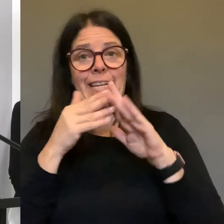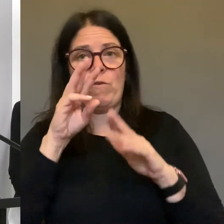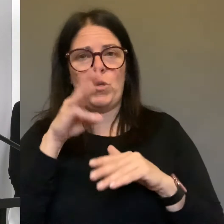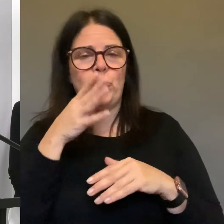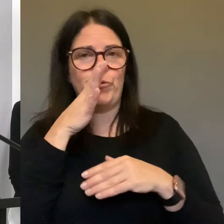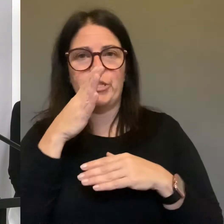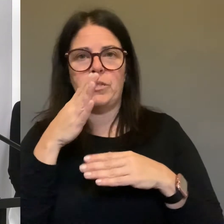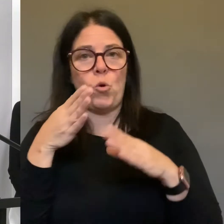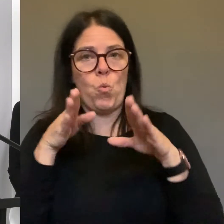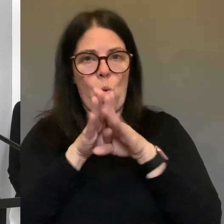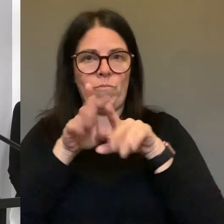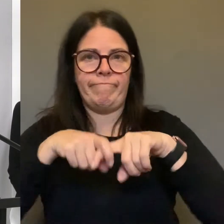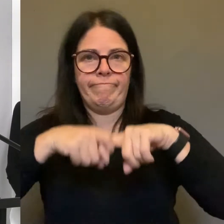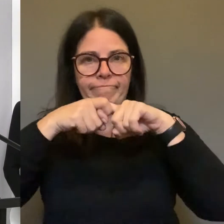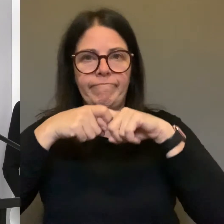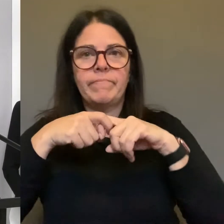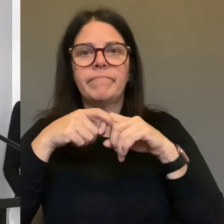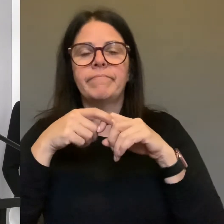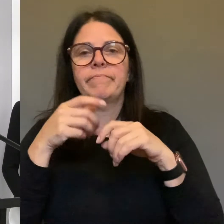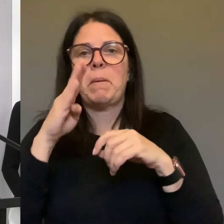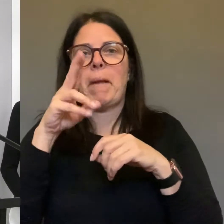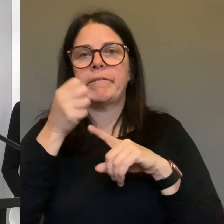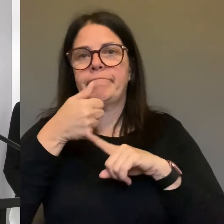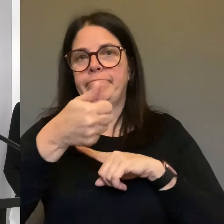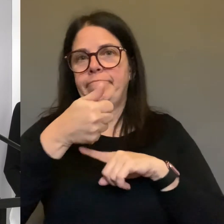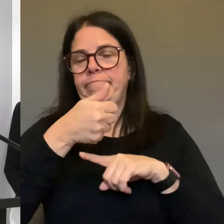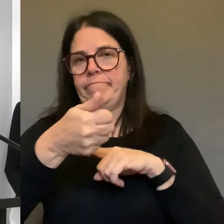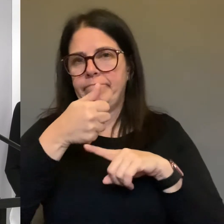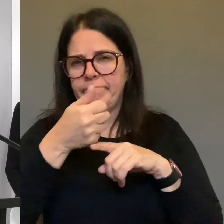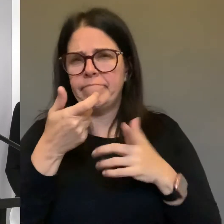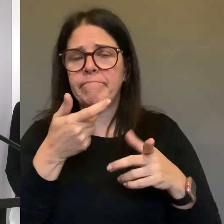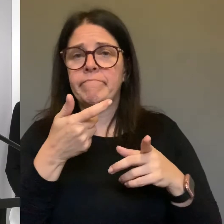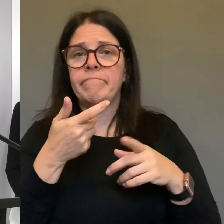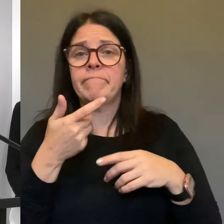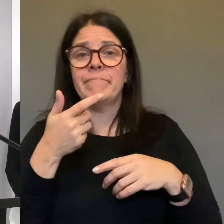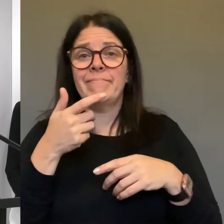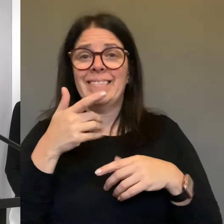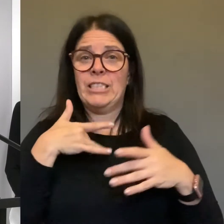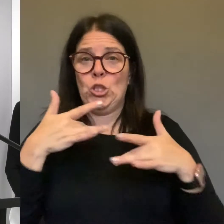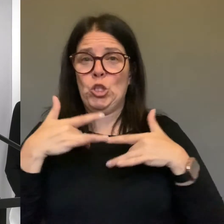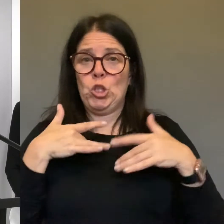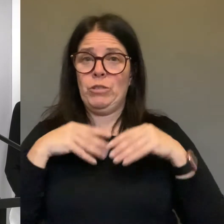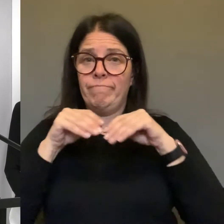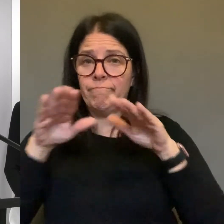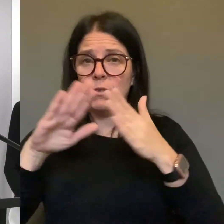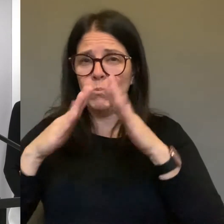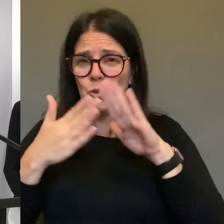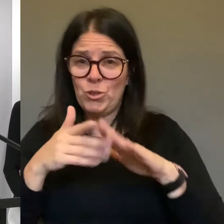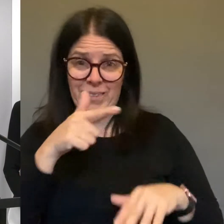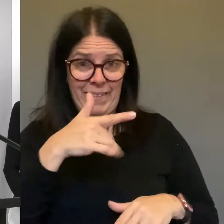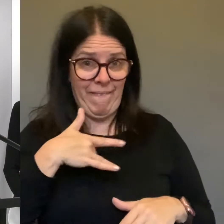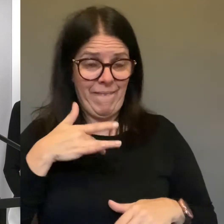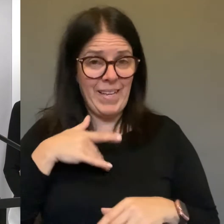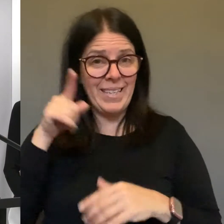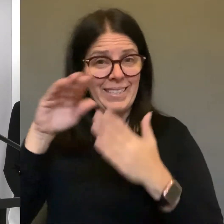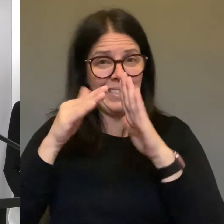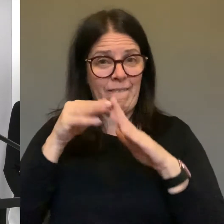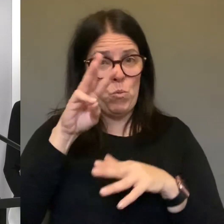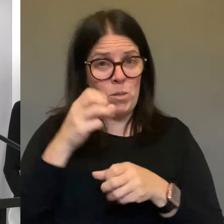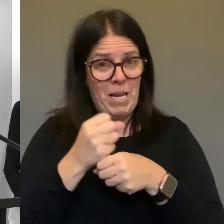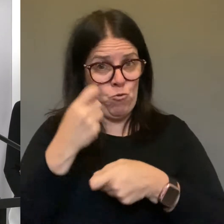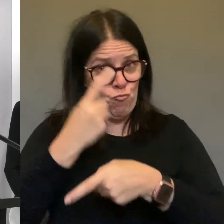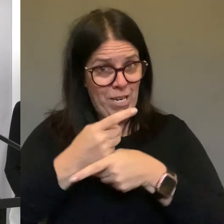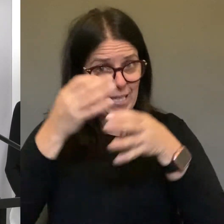transportation, but also the concern about community spread, did you feel like that was the right decision? Well, think